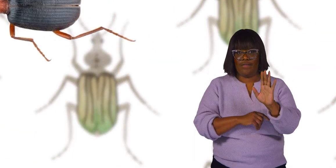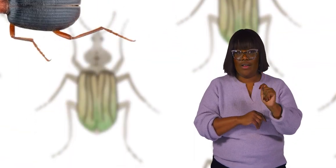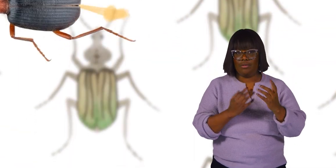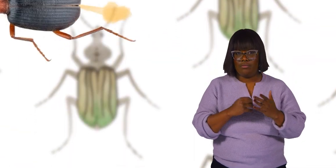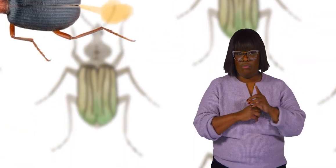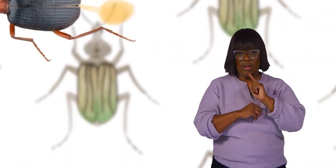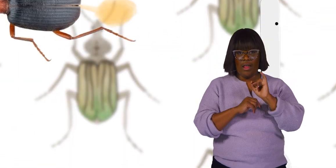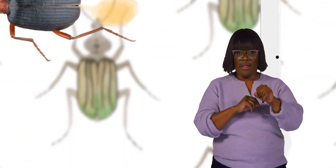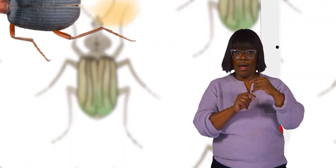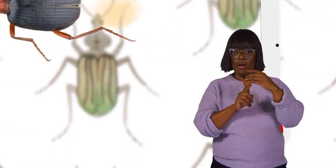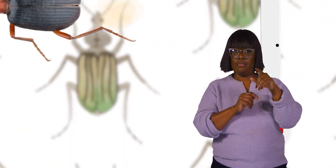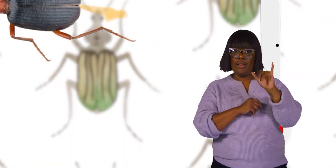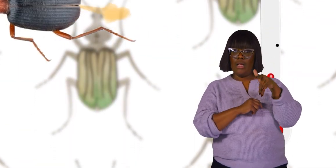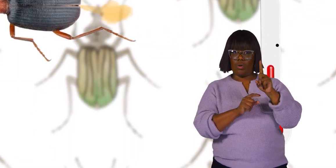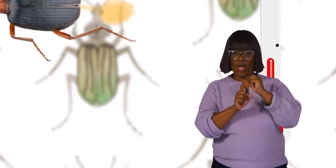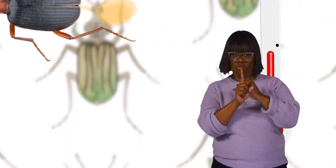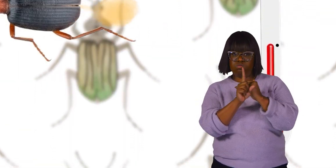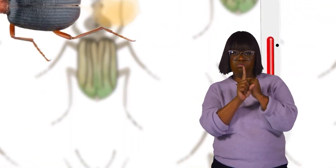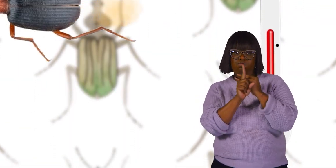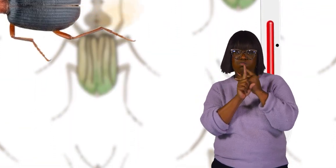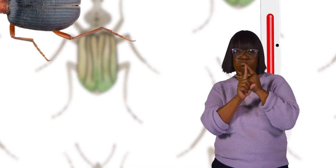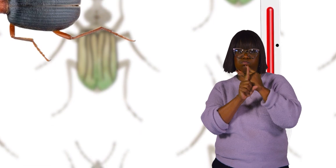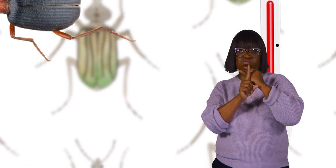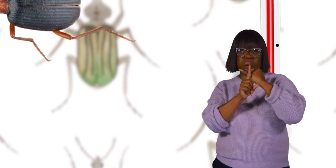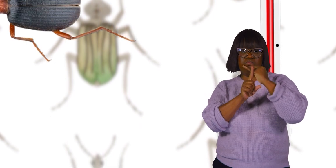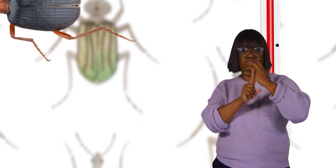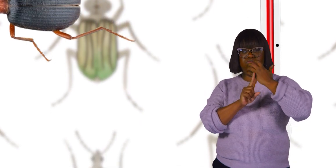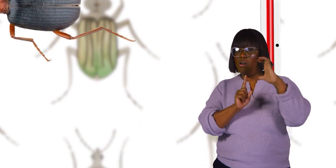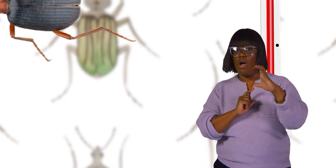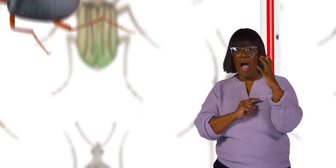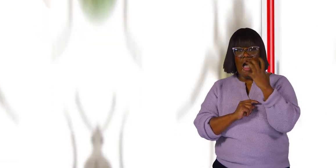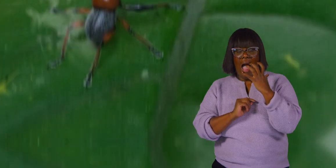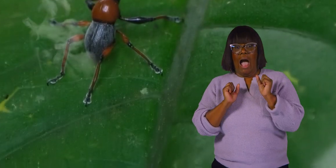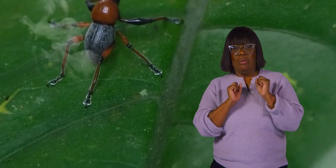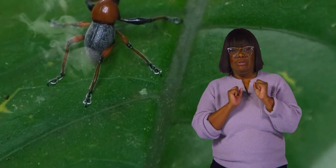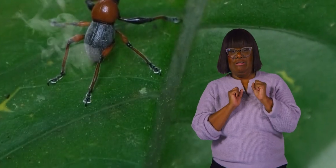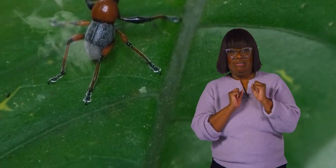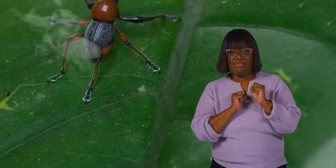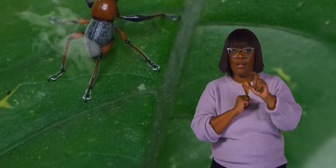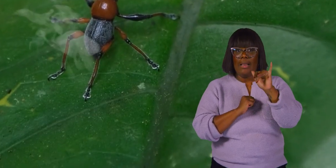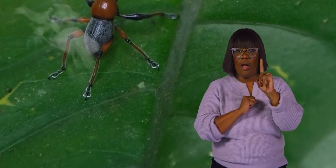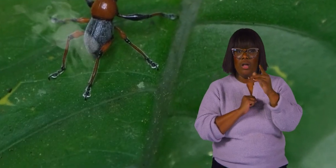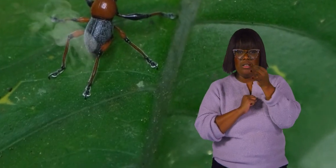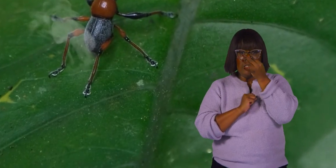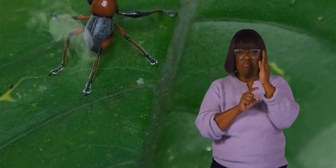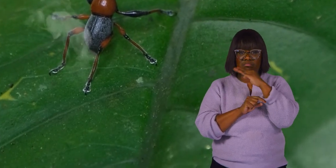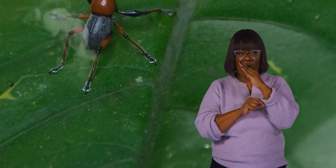The liquid can reach temperatures close to boiling point. Ouch! The liquid, stinky smell is helpful in